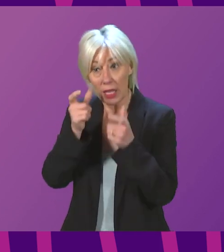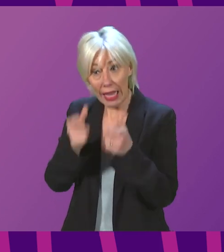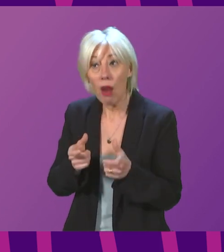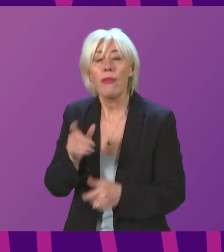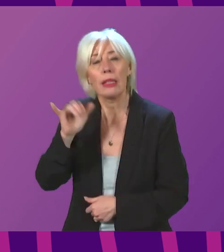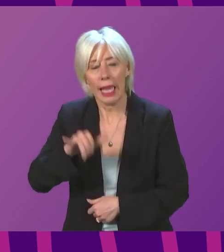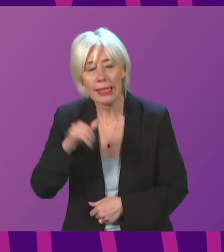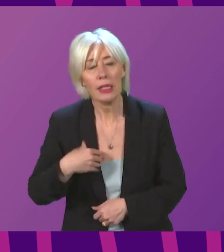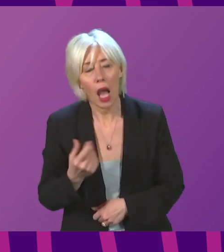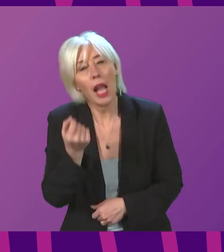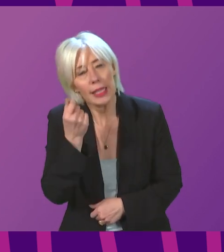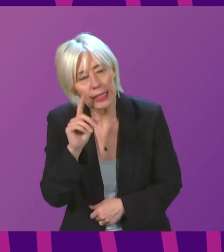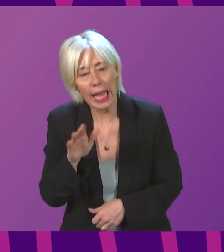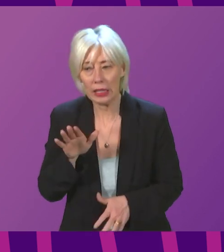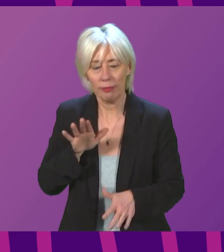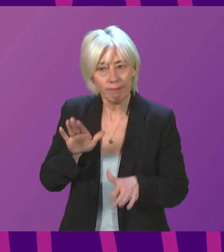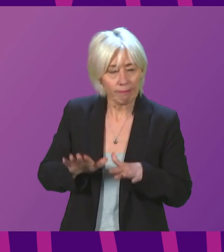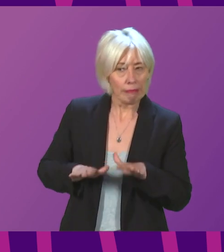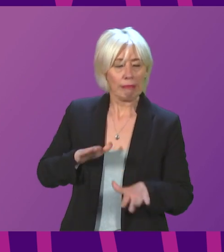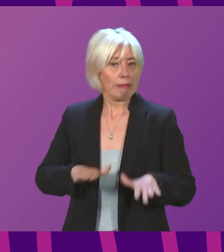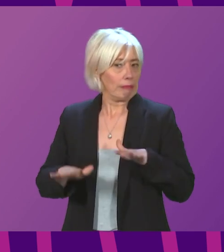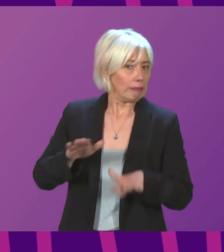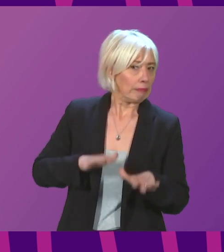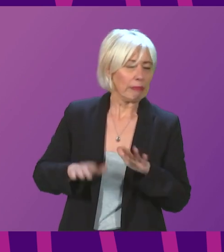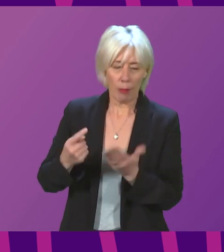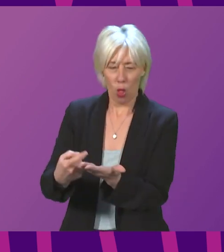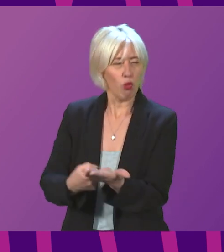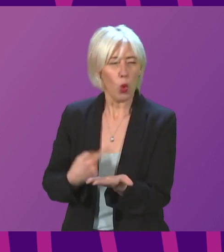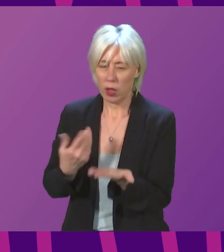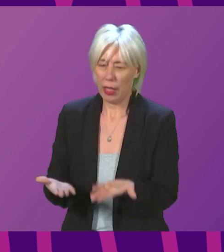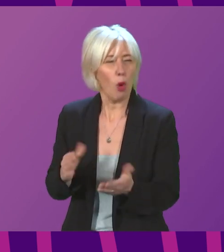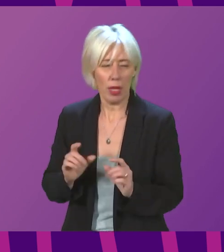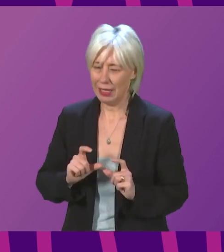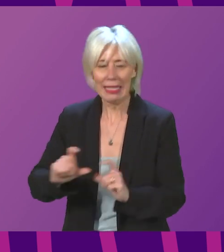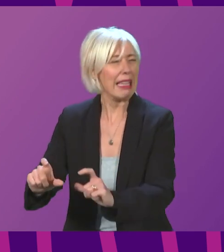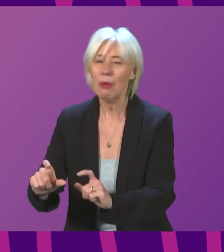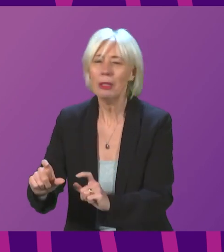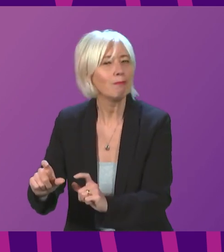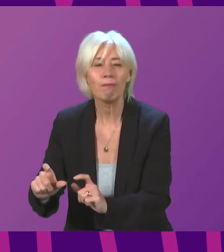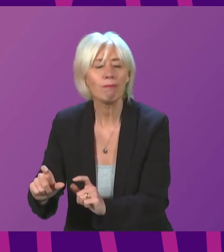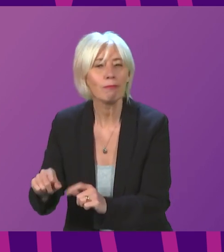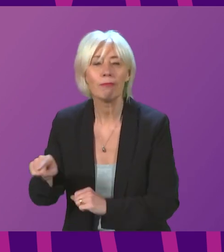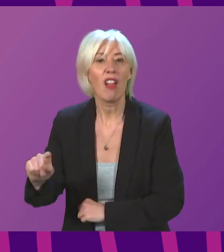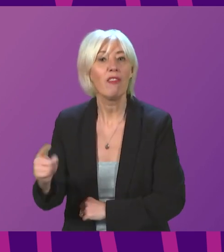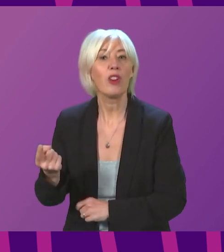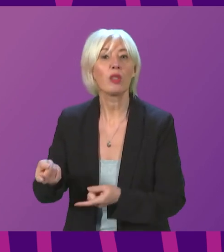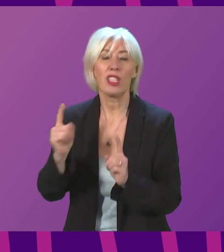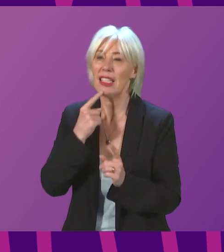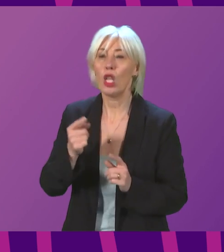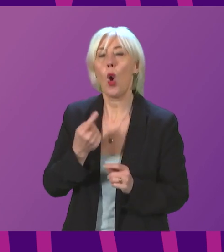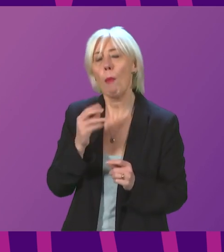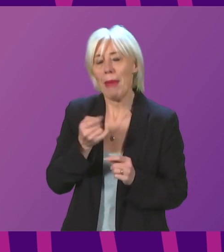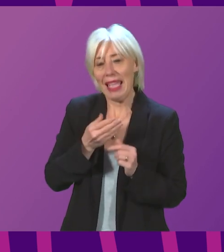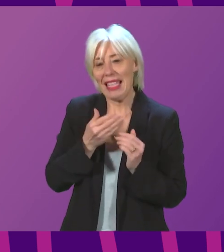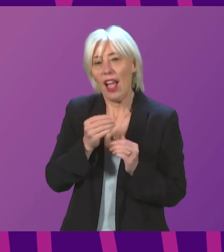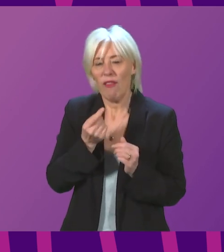and we understand the need for caution, but the current rules are not sustainable. And the First Minister started to say it might be days and then went